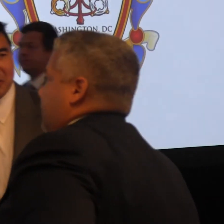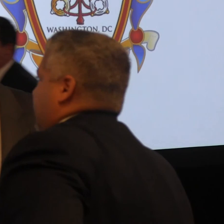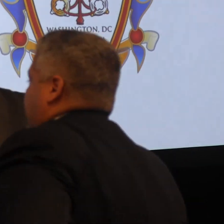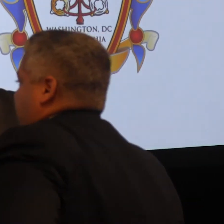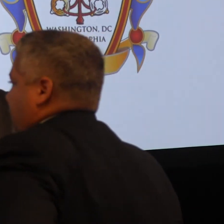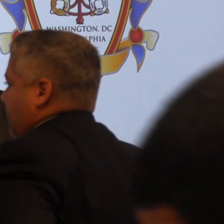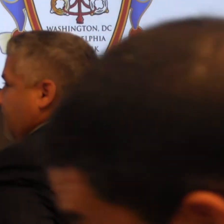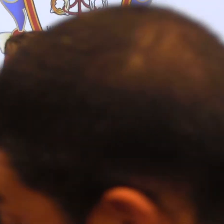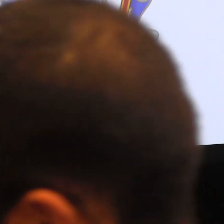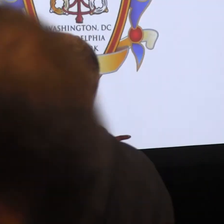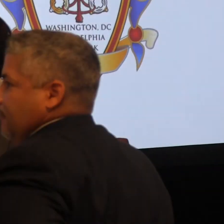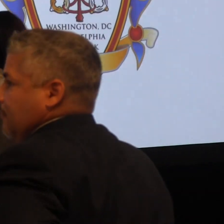Thank you. Thank you.